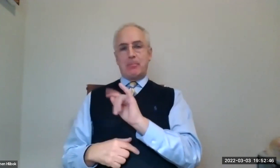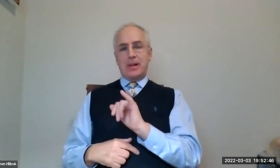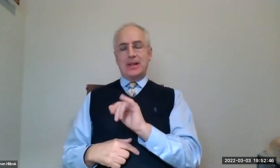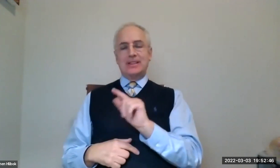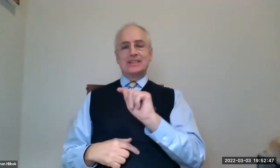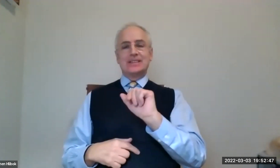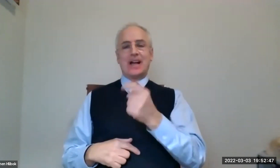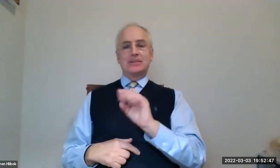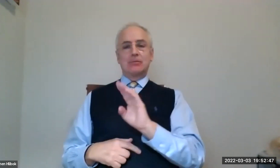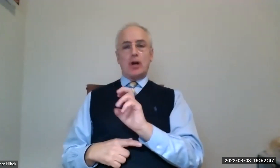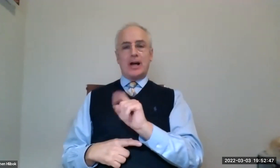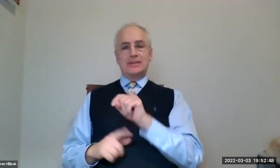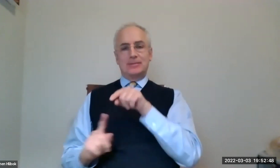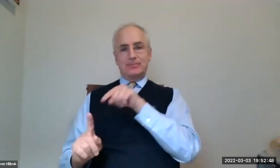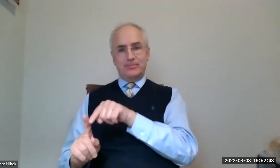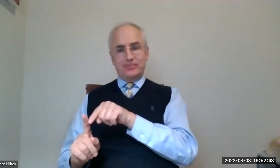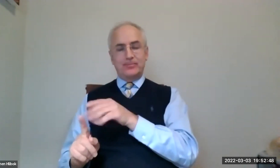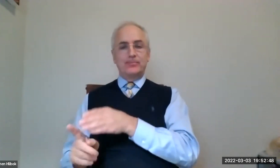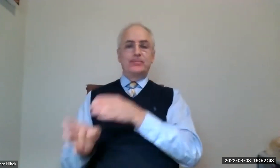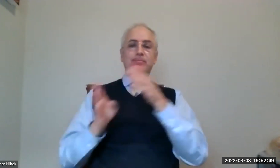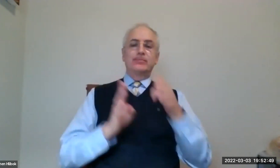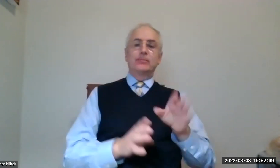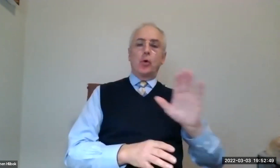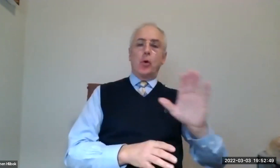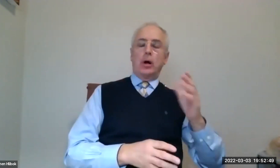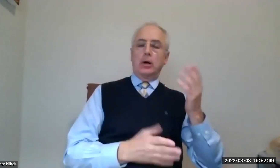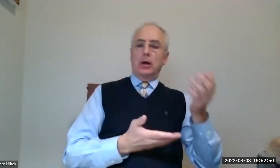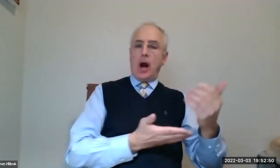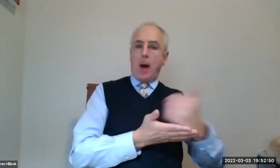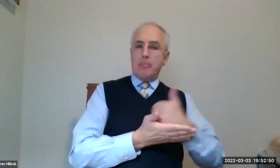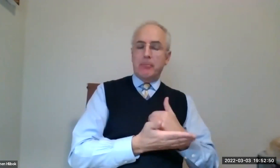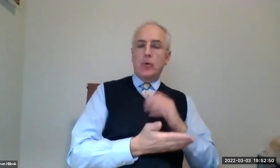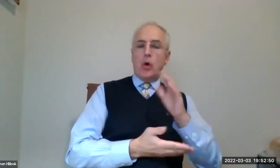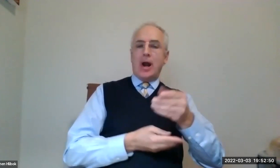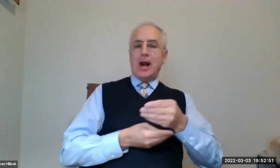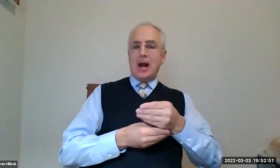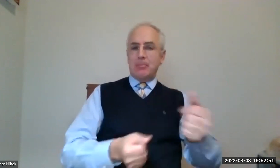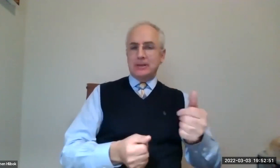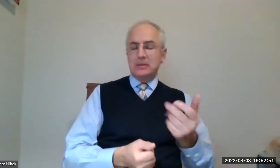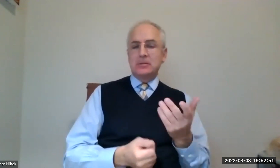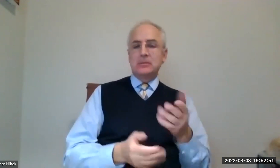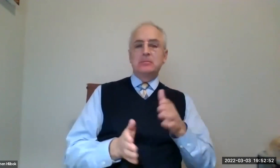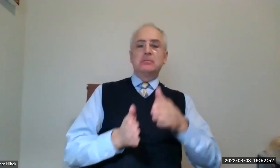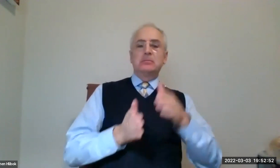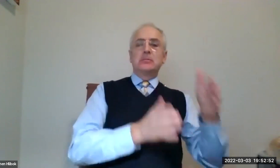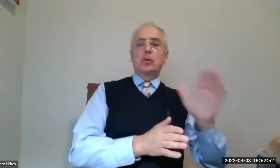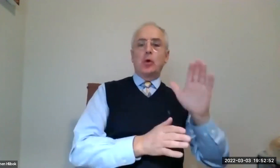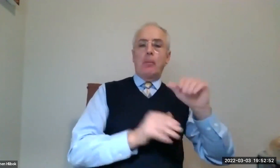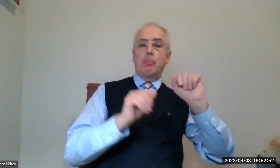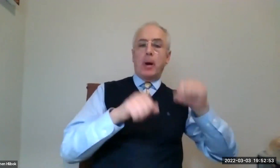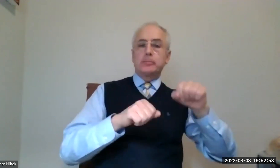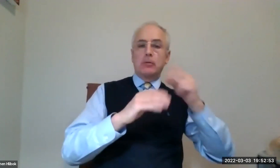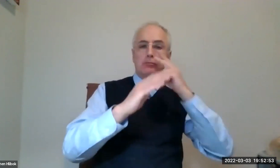We have to look at your total tax liabilities, what tax bracket you fall into, your total income,